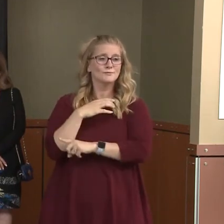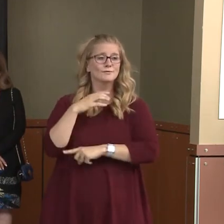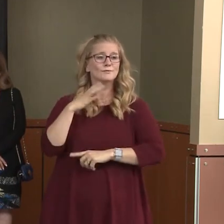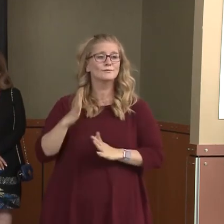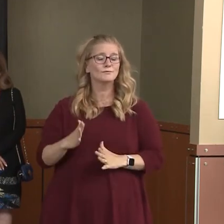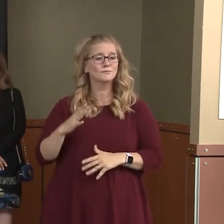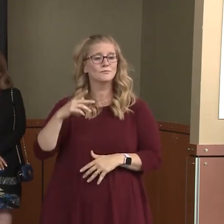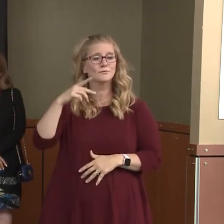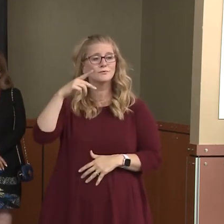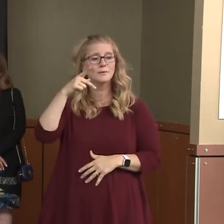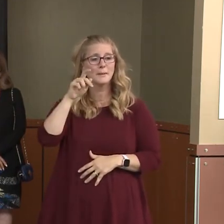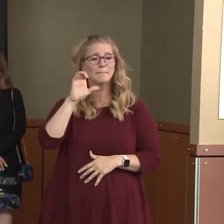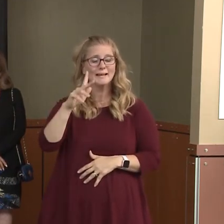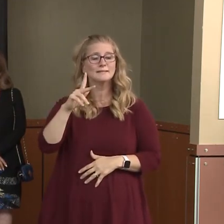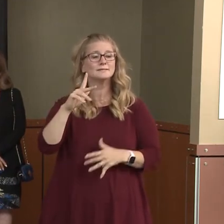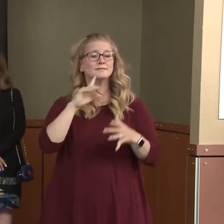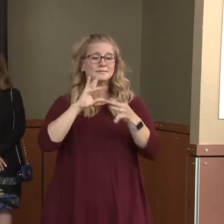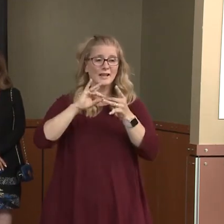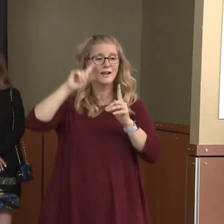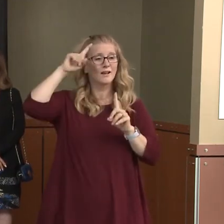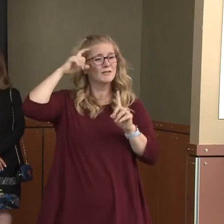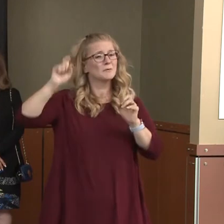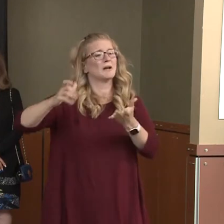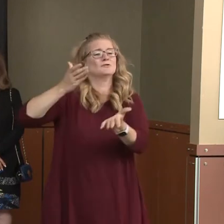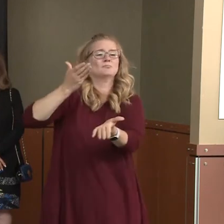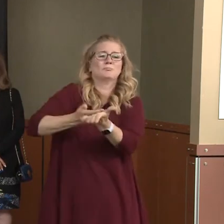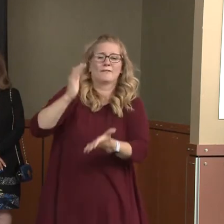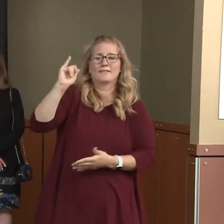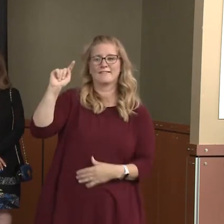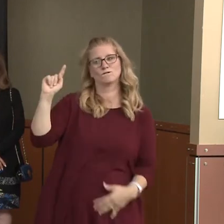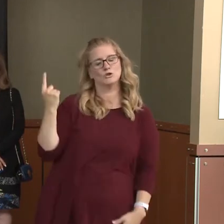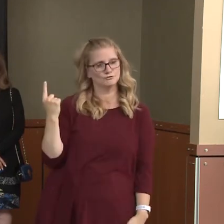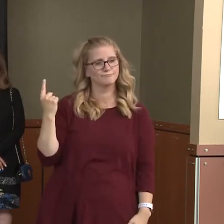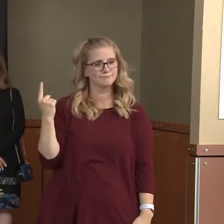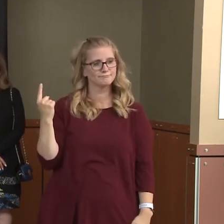So I believe the governor's wrong. I believe that we can do both.